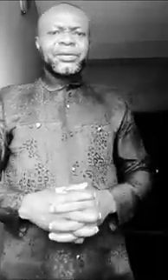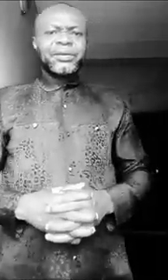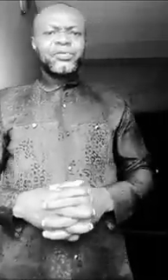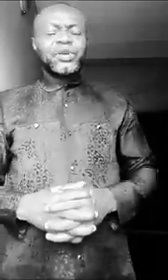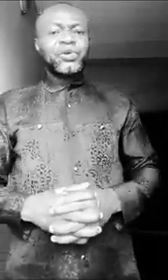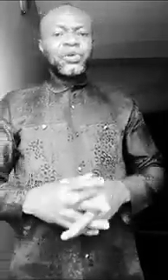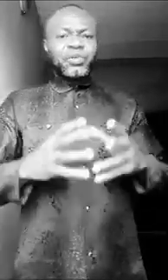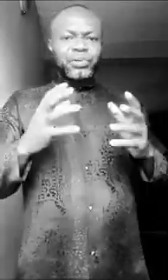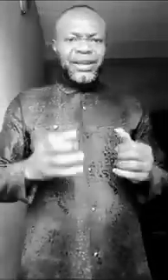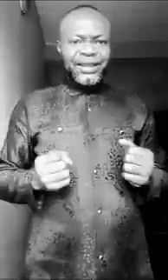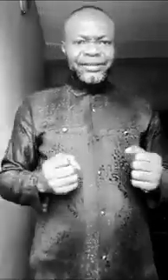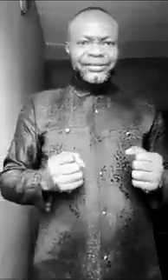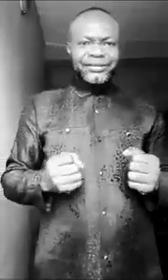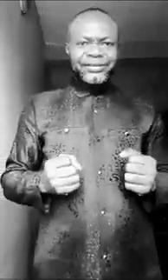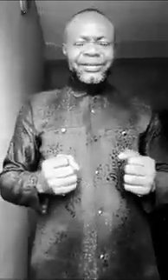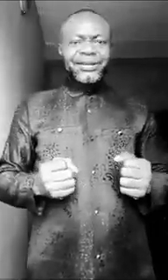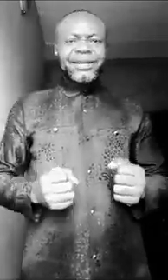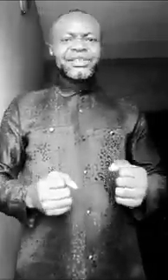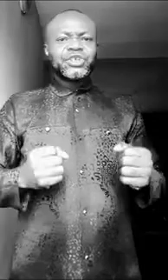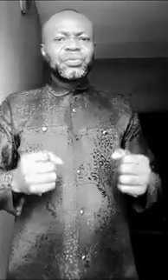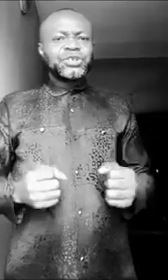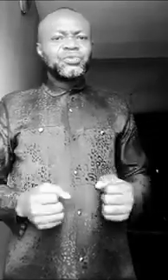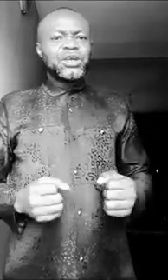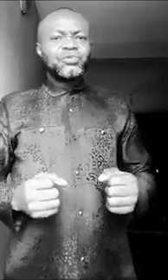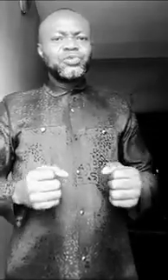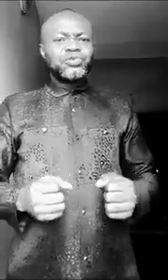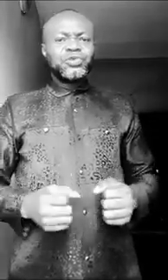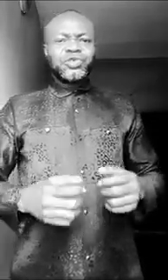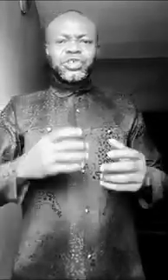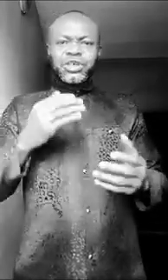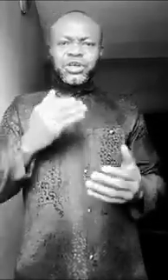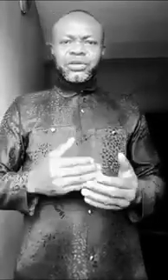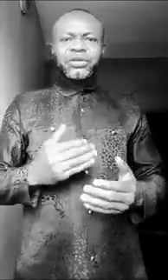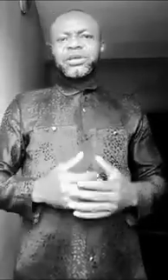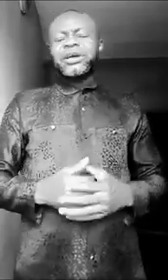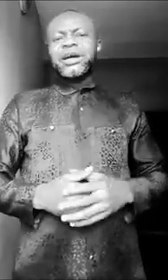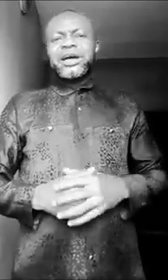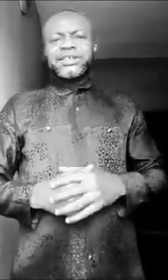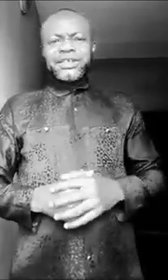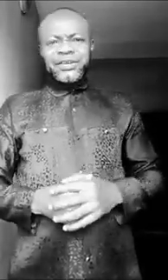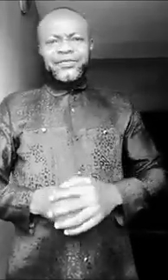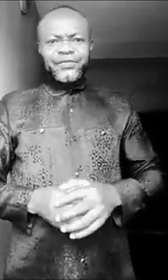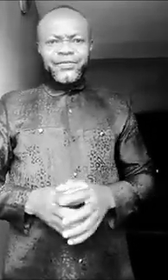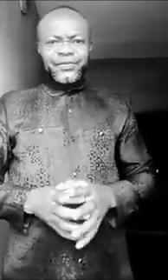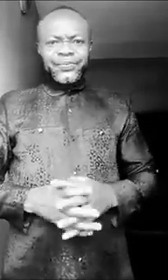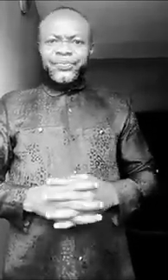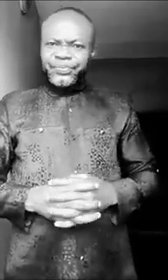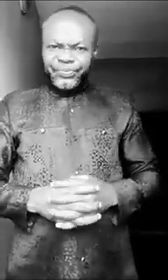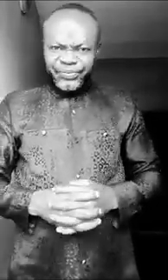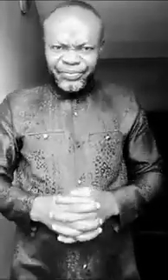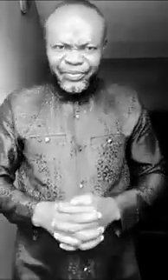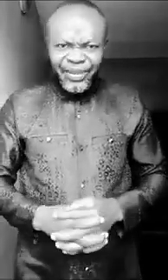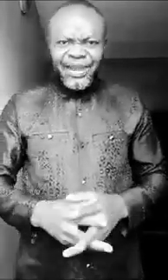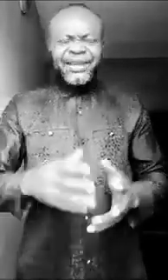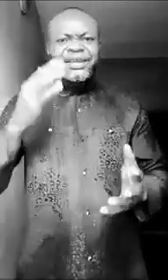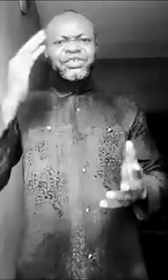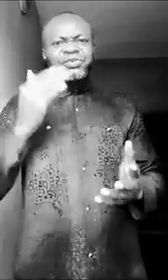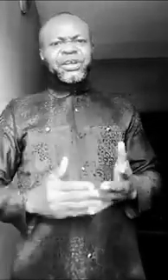We know umbrella as something that we use to shield ourself against rain